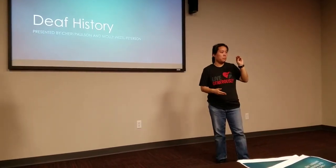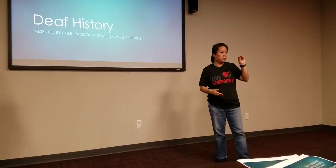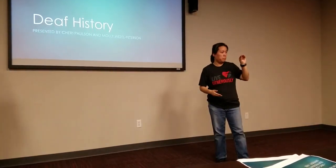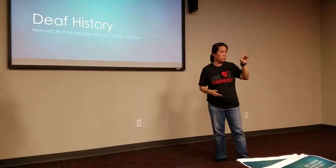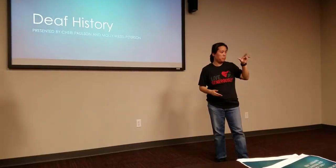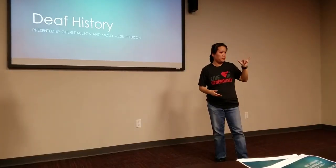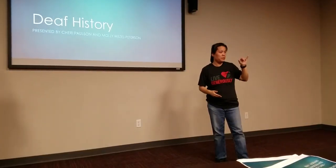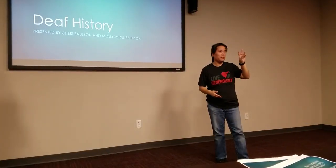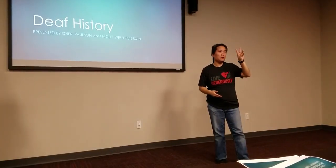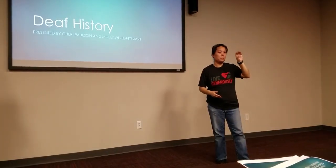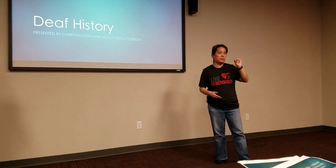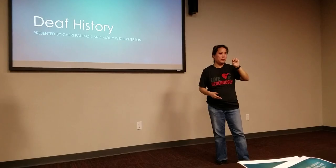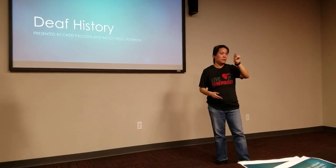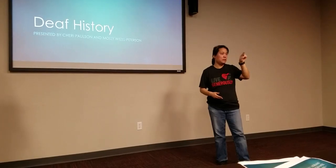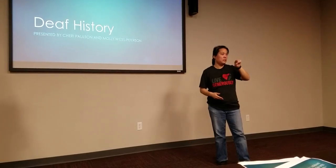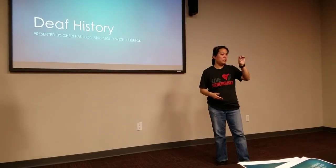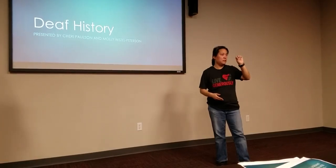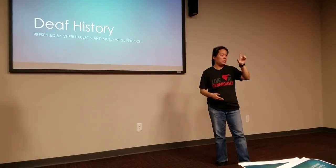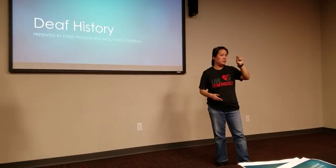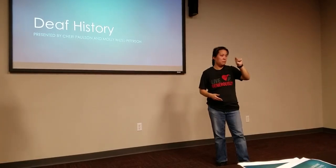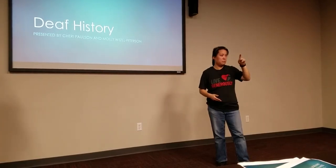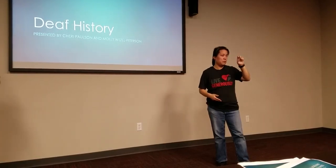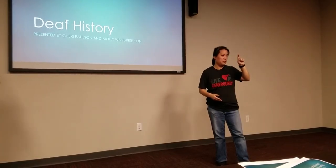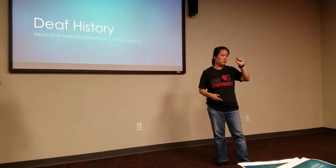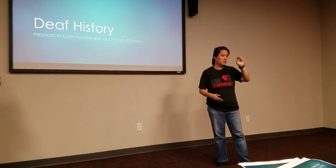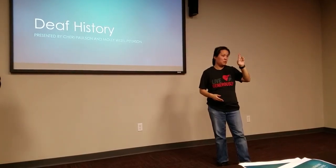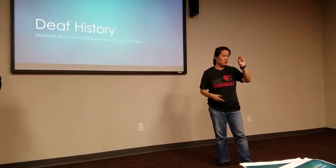Deaf history. I'm Molly Wiesel-Peterson.